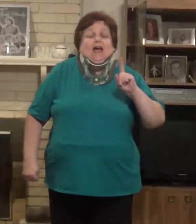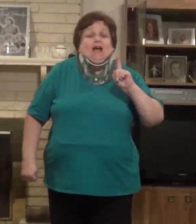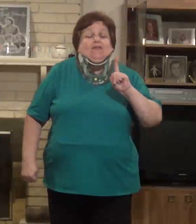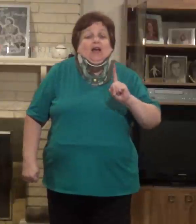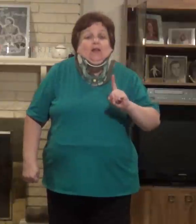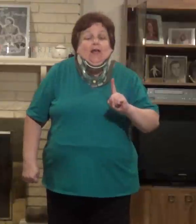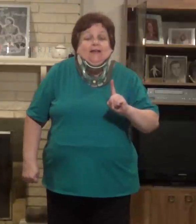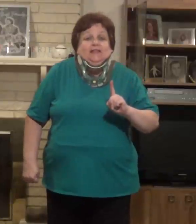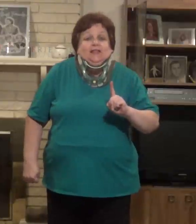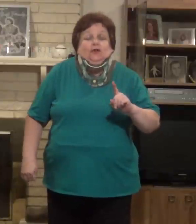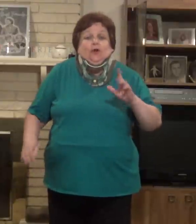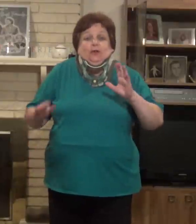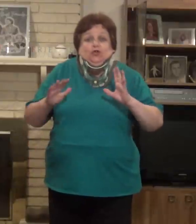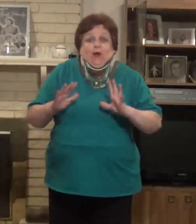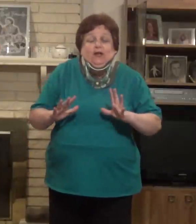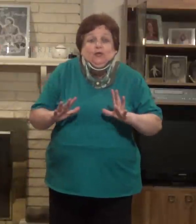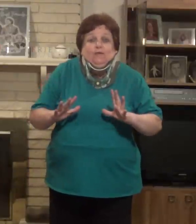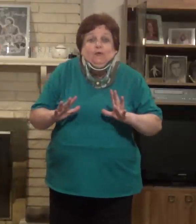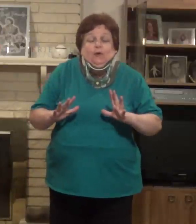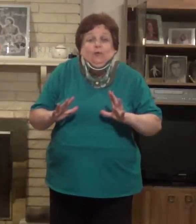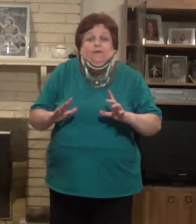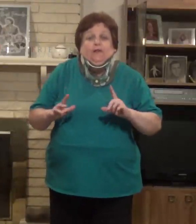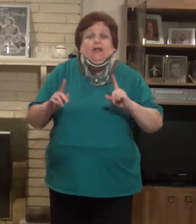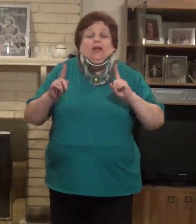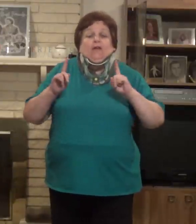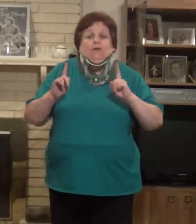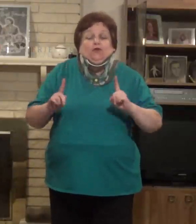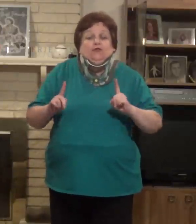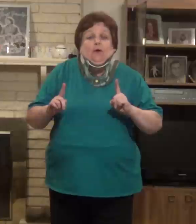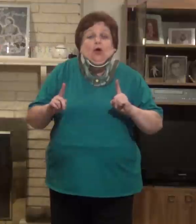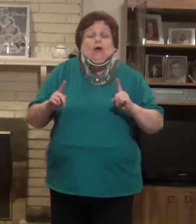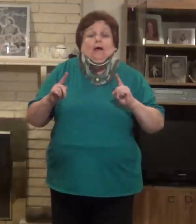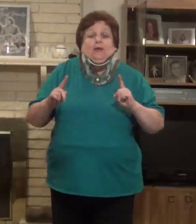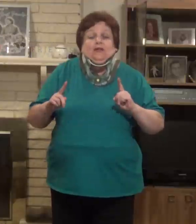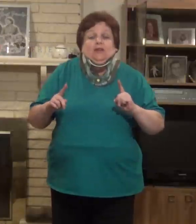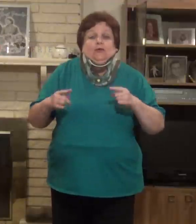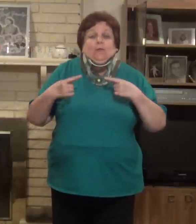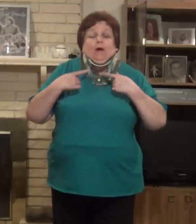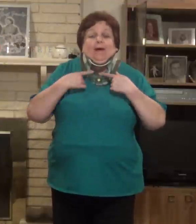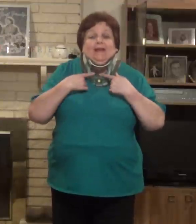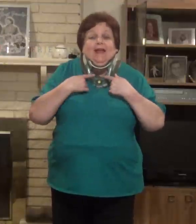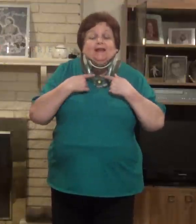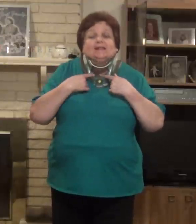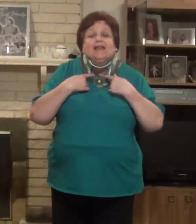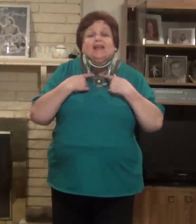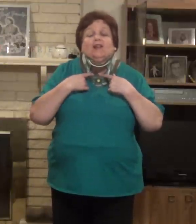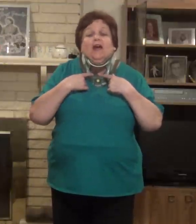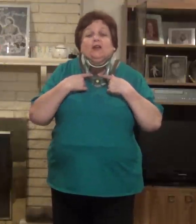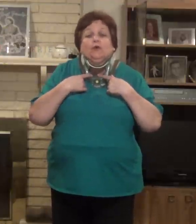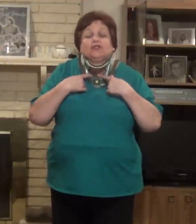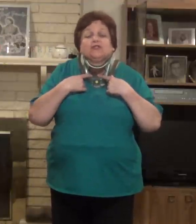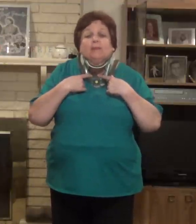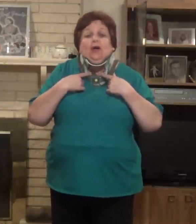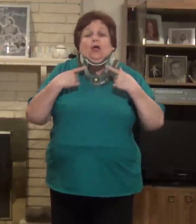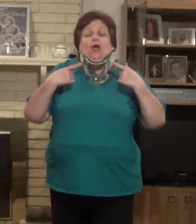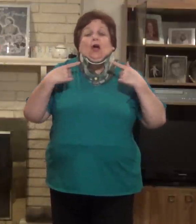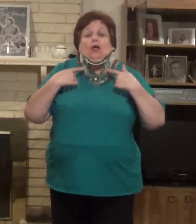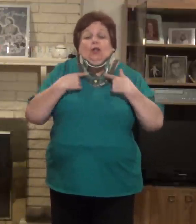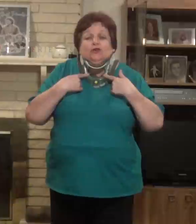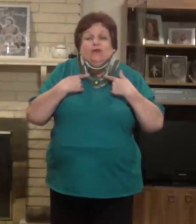I've got a lot to tell you. I'm going to try to do it very briefly. First of all, I'm going to tell you about my neck because I get a lot of questions about how long do